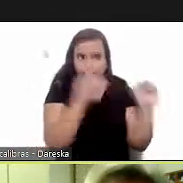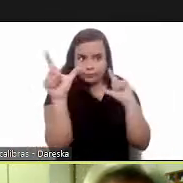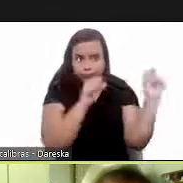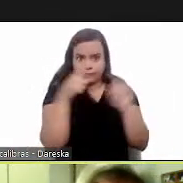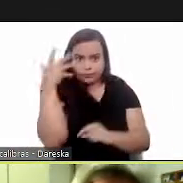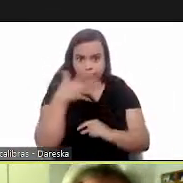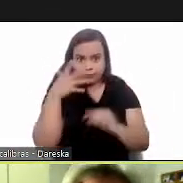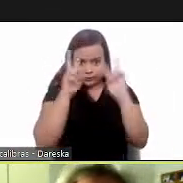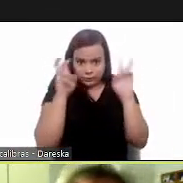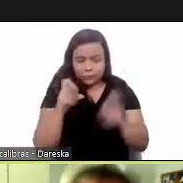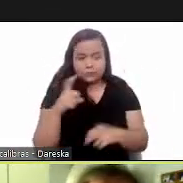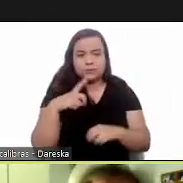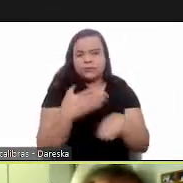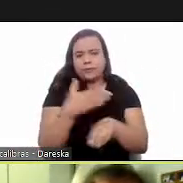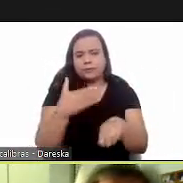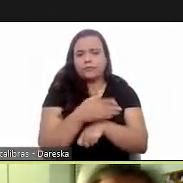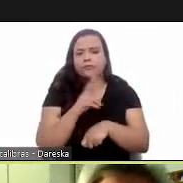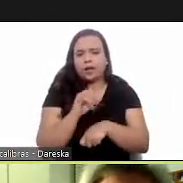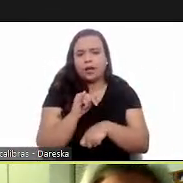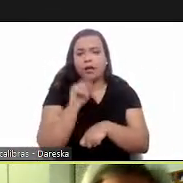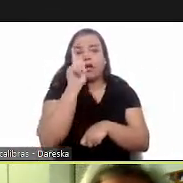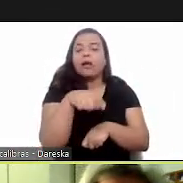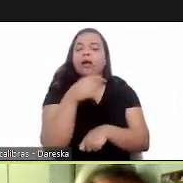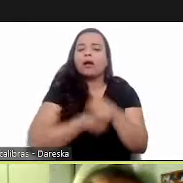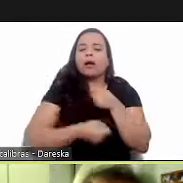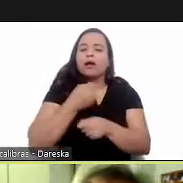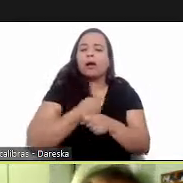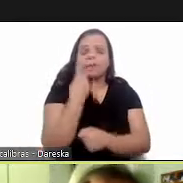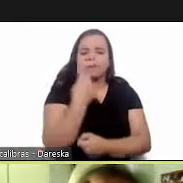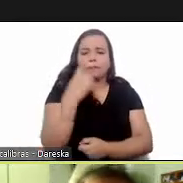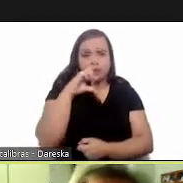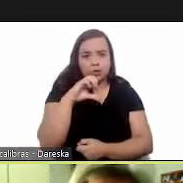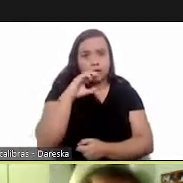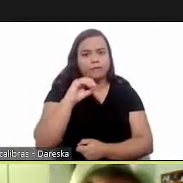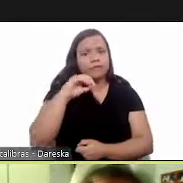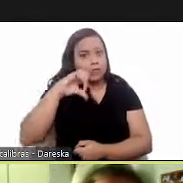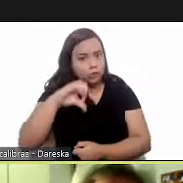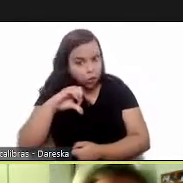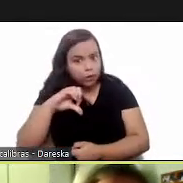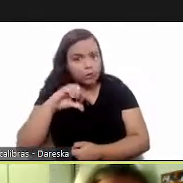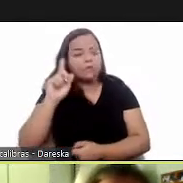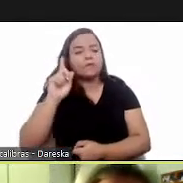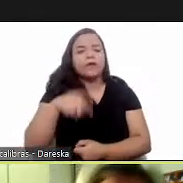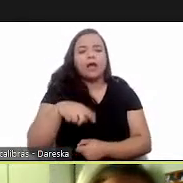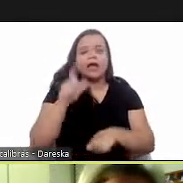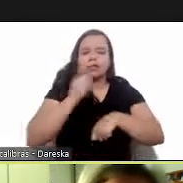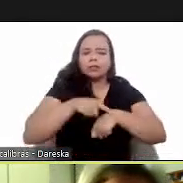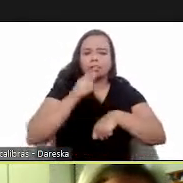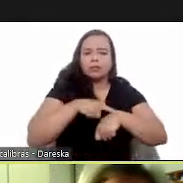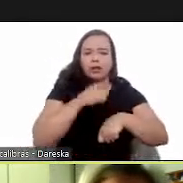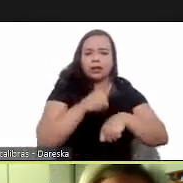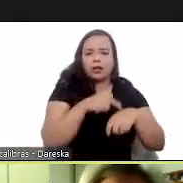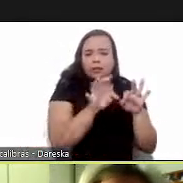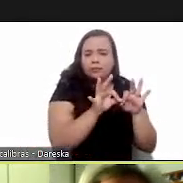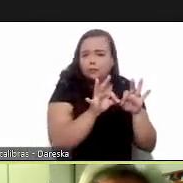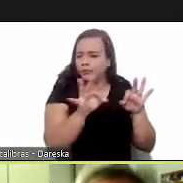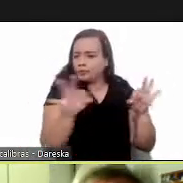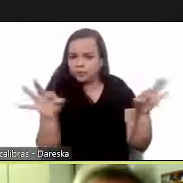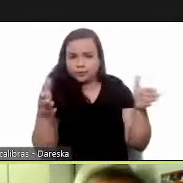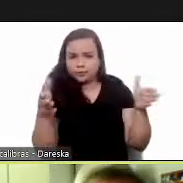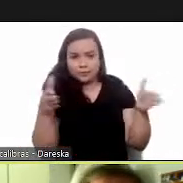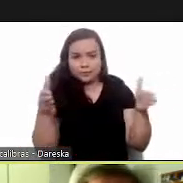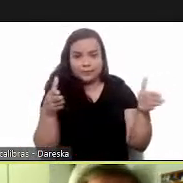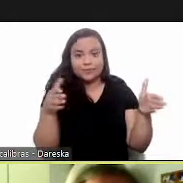thematic series since 1909 it's a timeline here as well